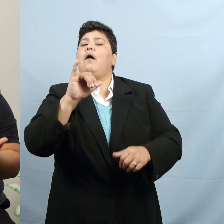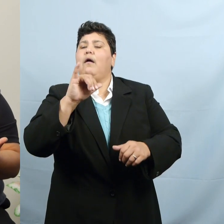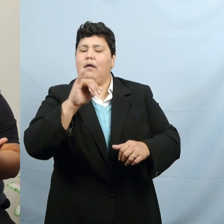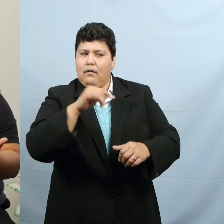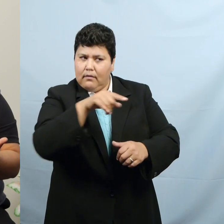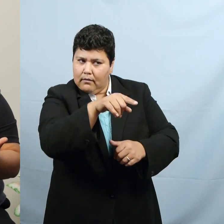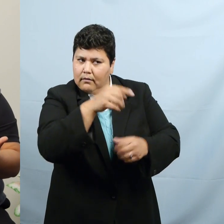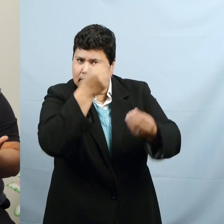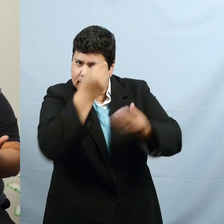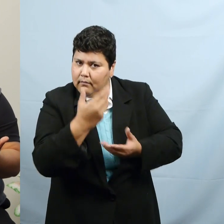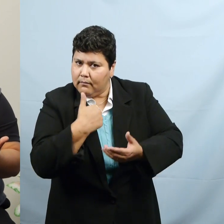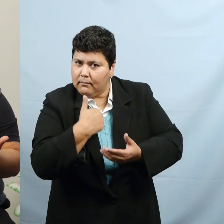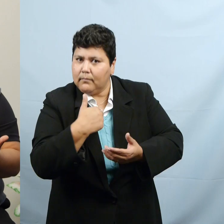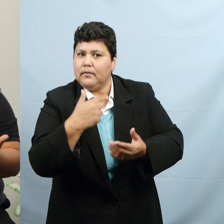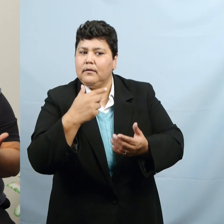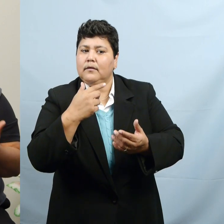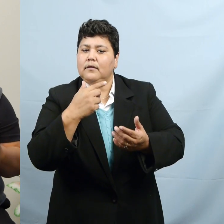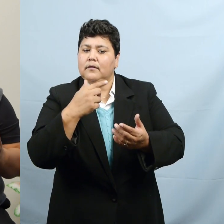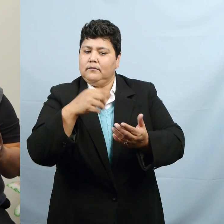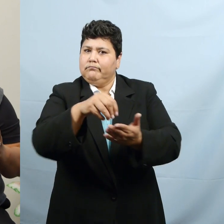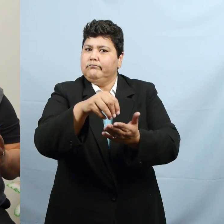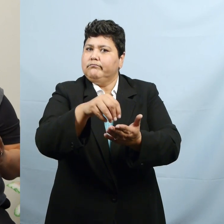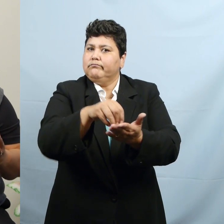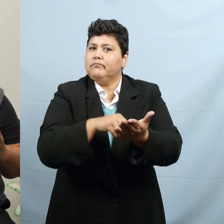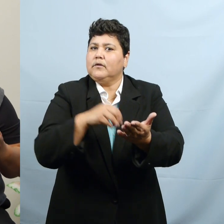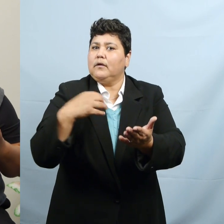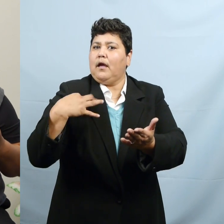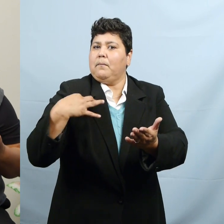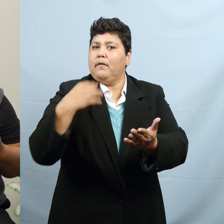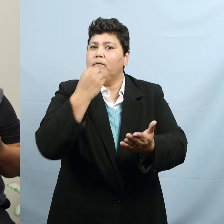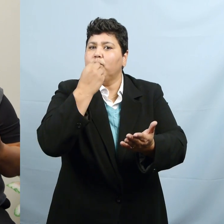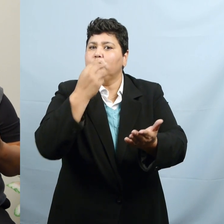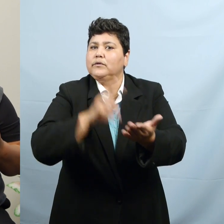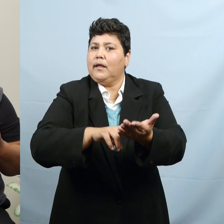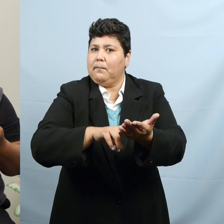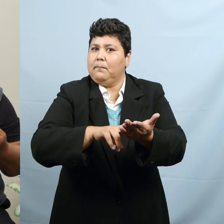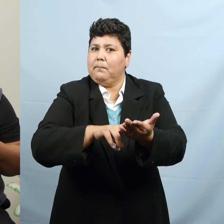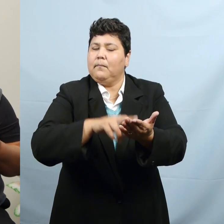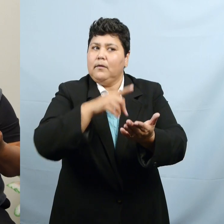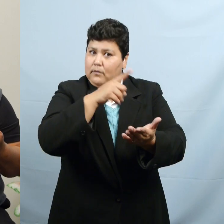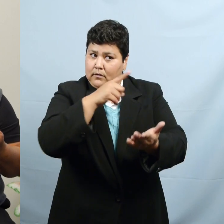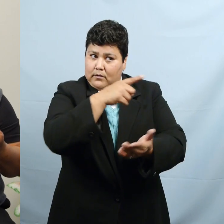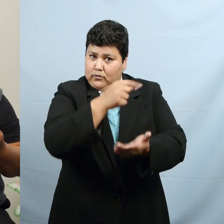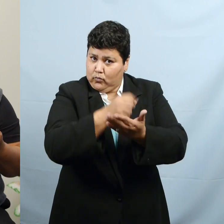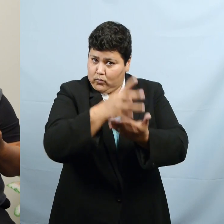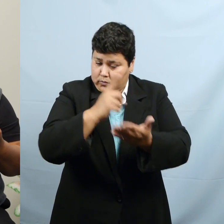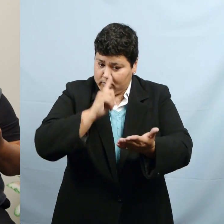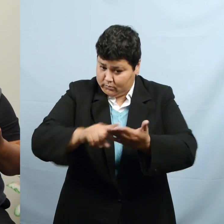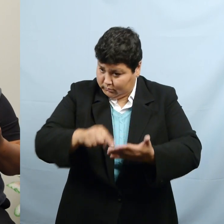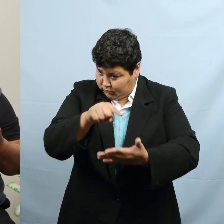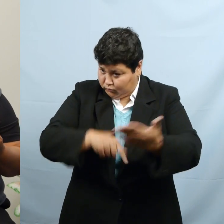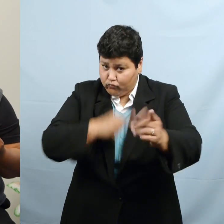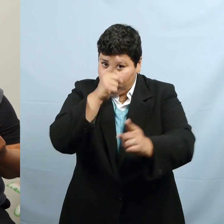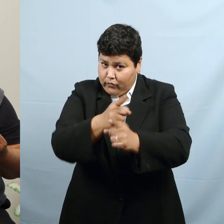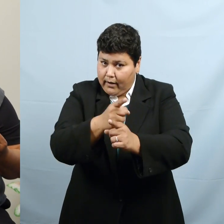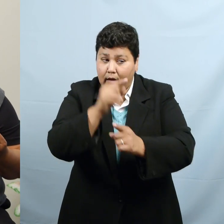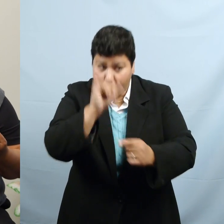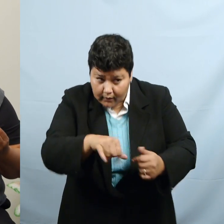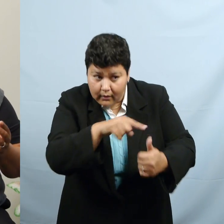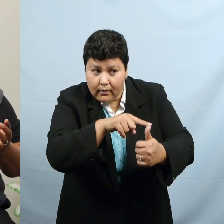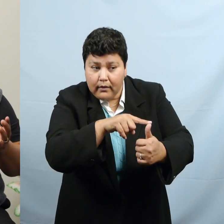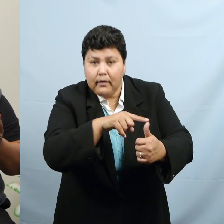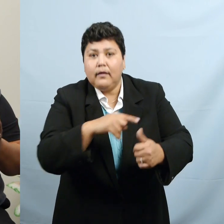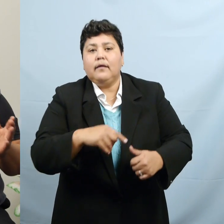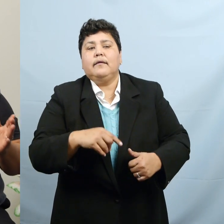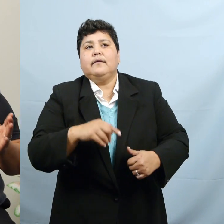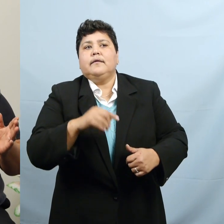stamp application. So understanding the goals helps me mediate the language and be sensitive to